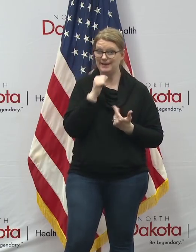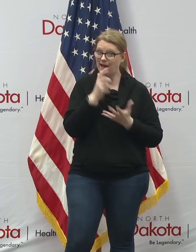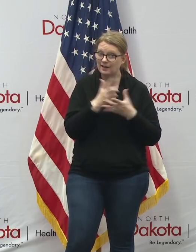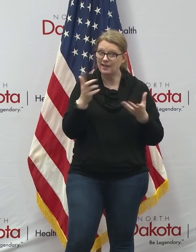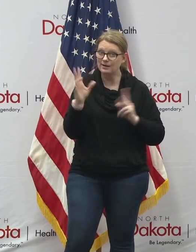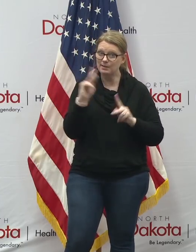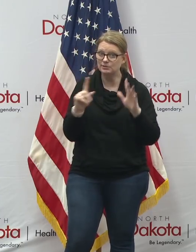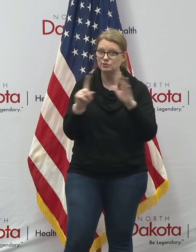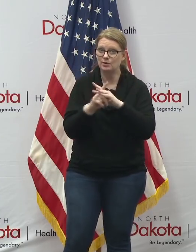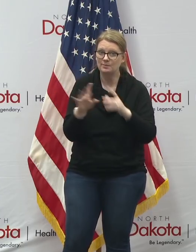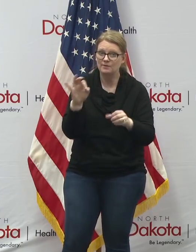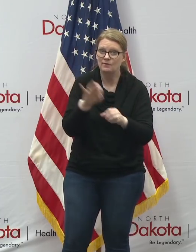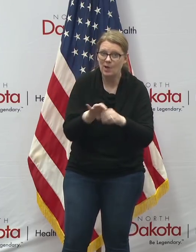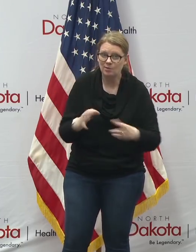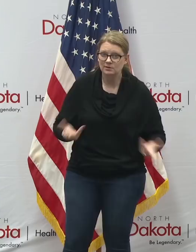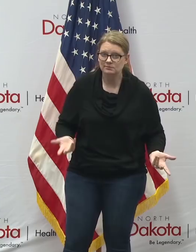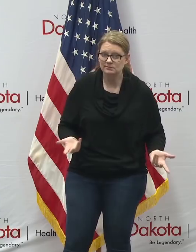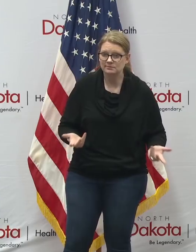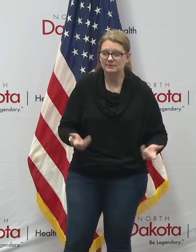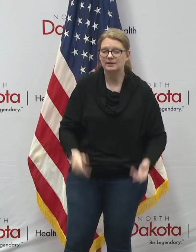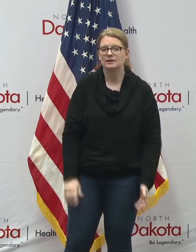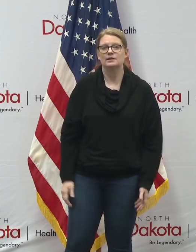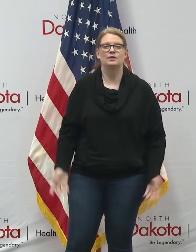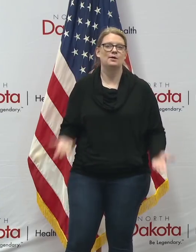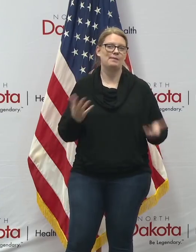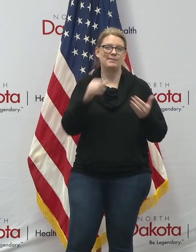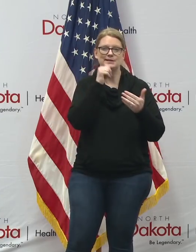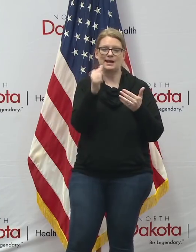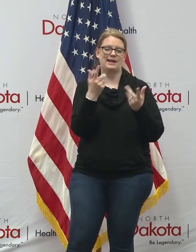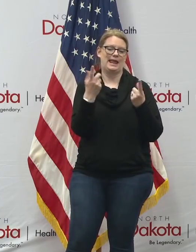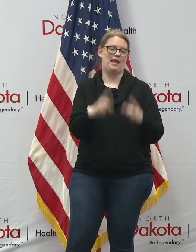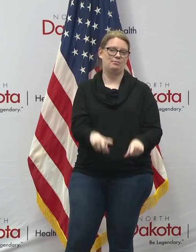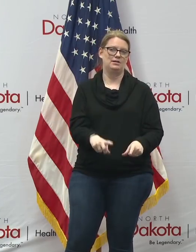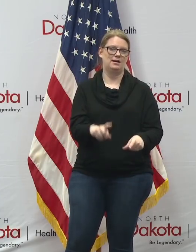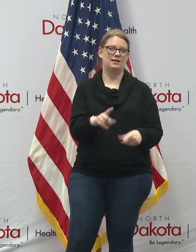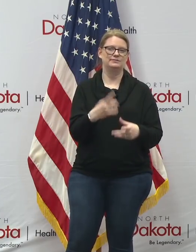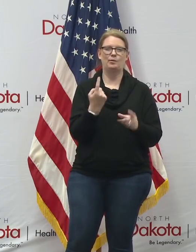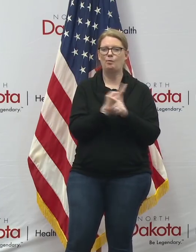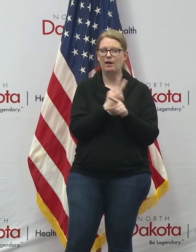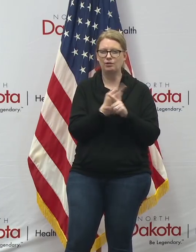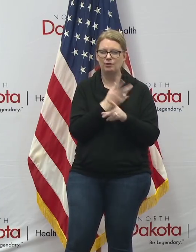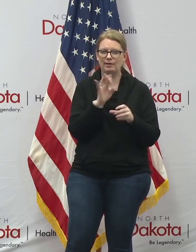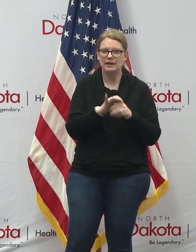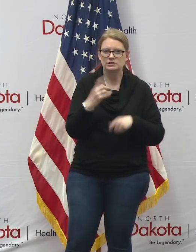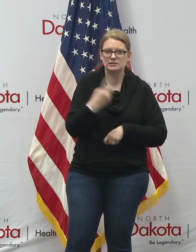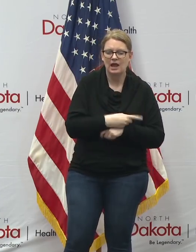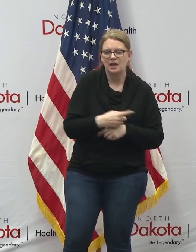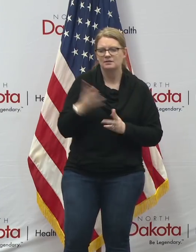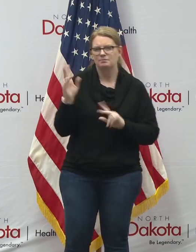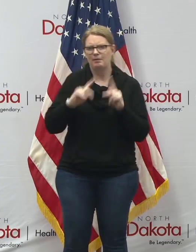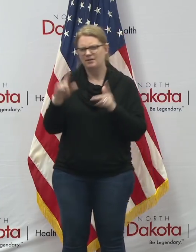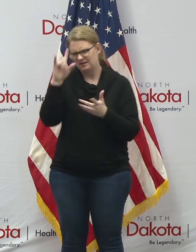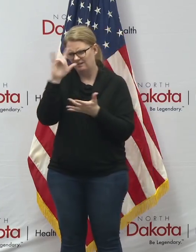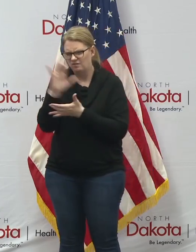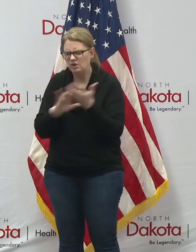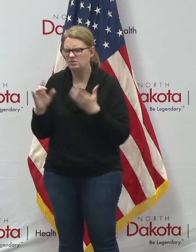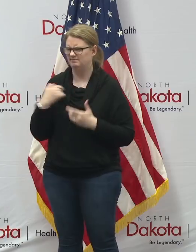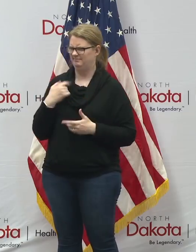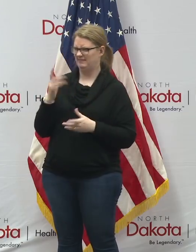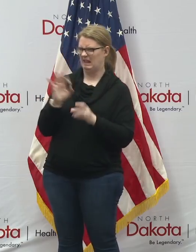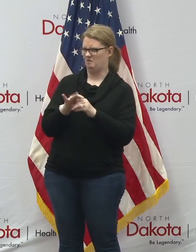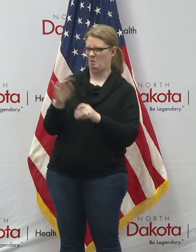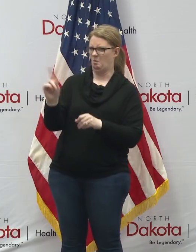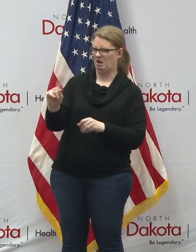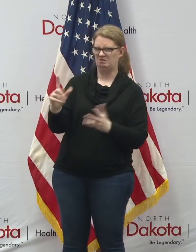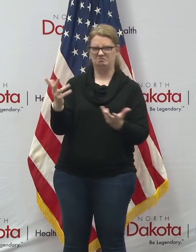because it may not follow fall on a normal election day uh people may not be clear on where to vote so again would encourage uh